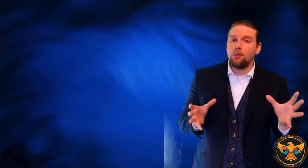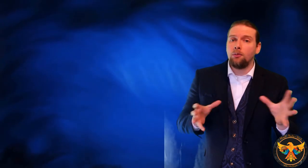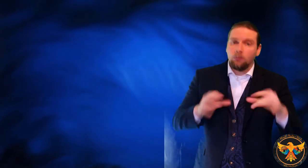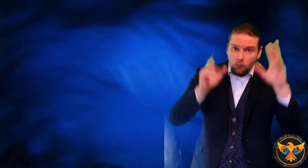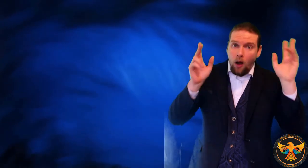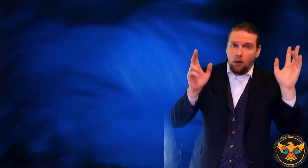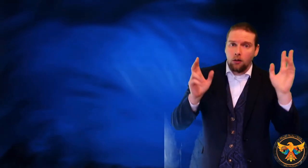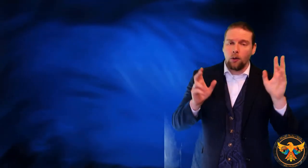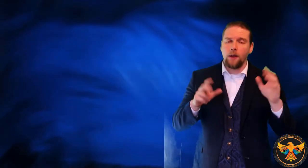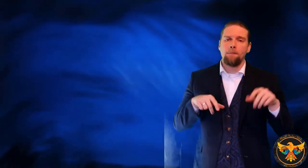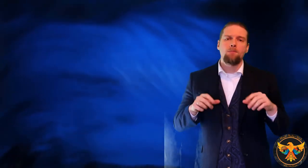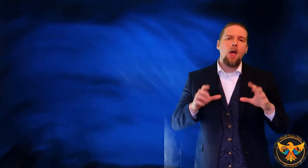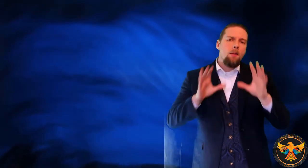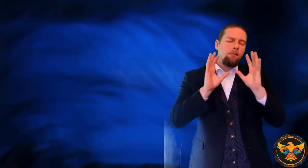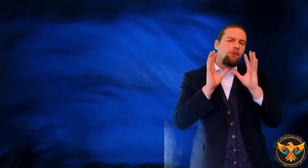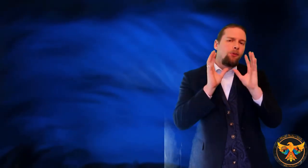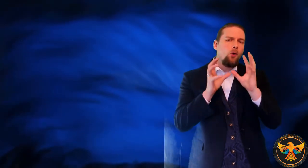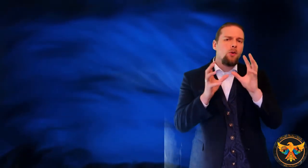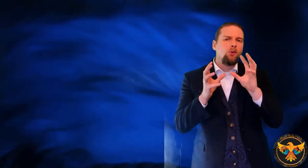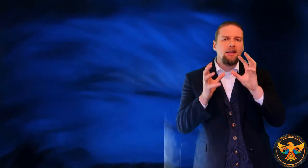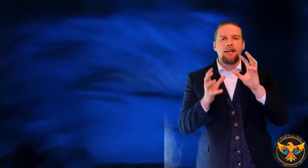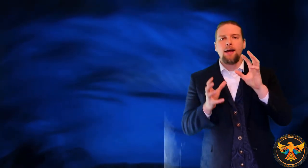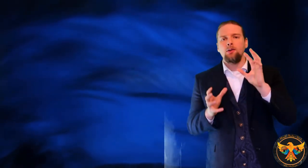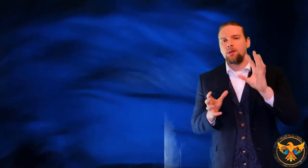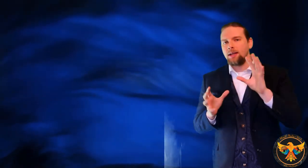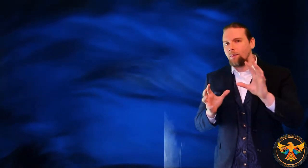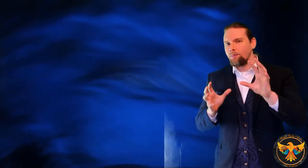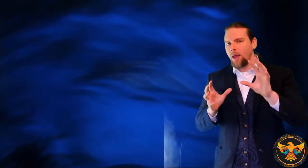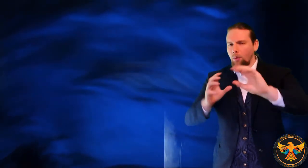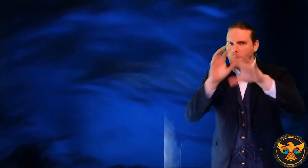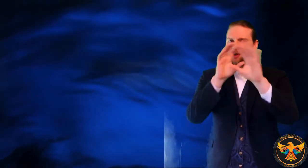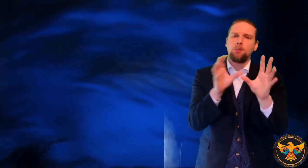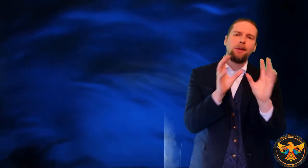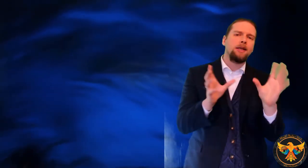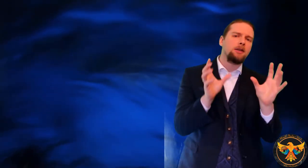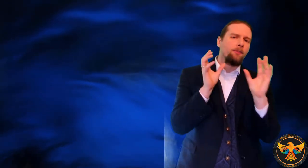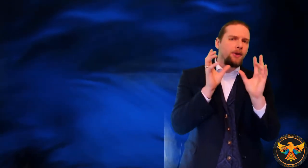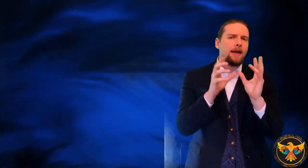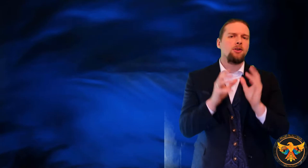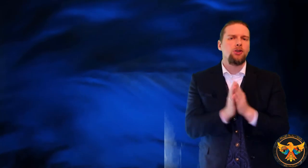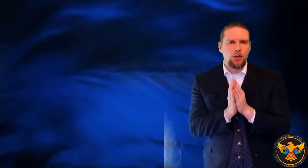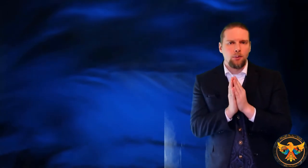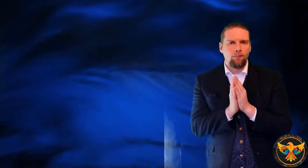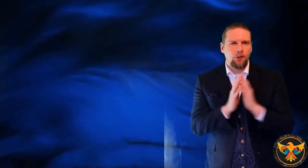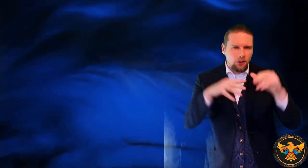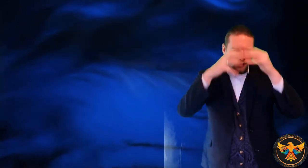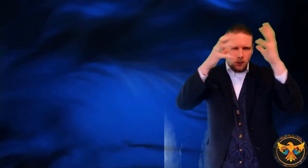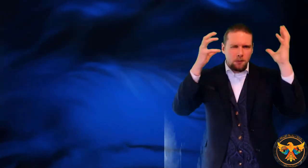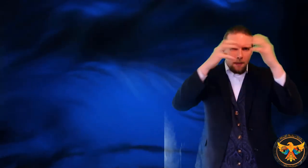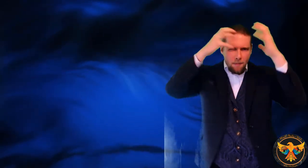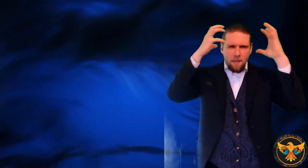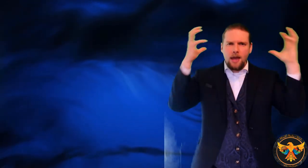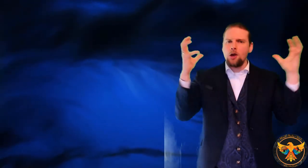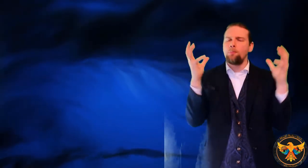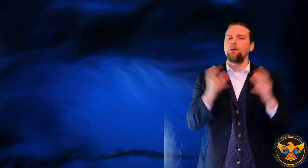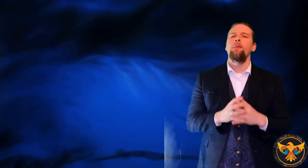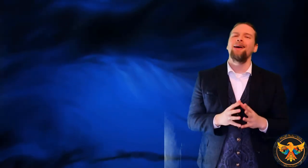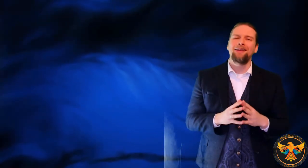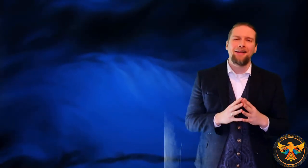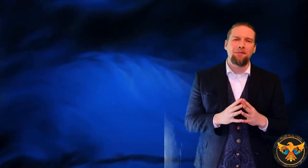wrong, okay? But before we really tackle guilt, I want to explain something else to you that just may open your mind a little